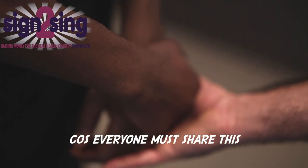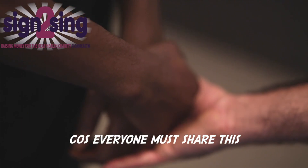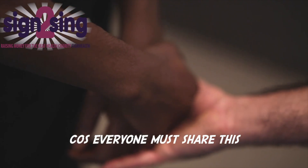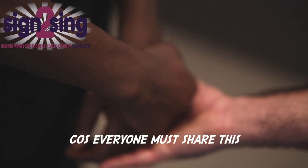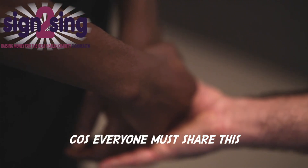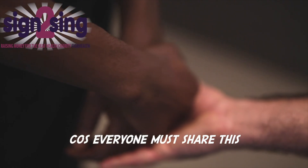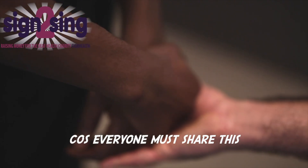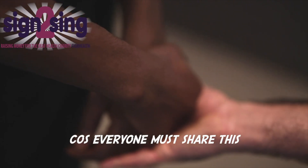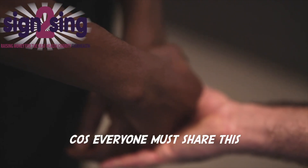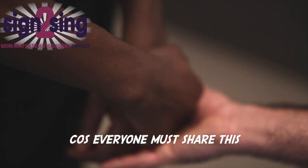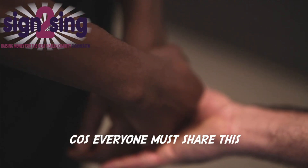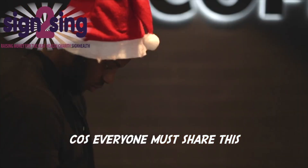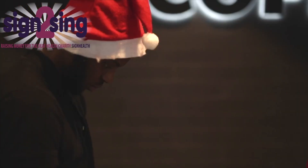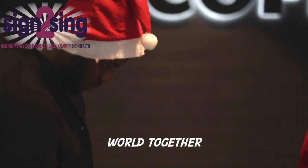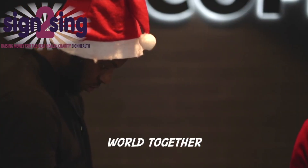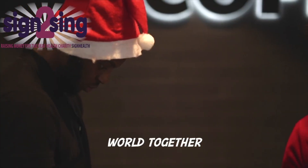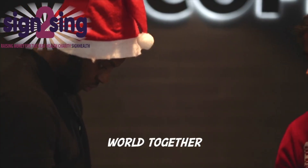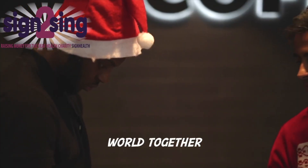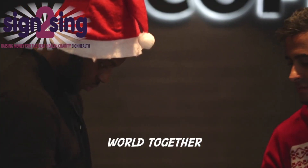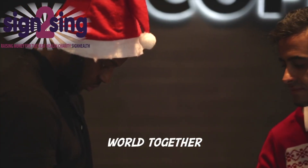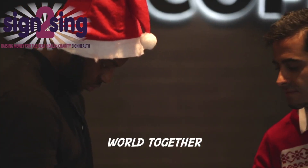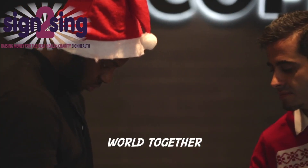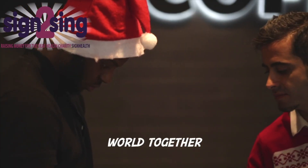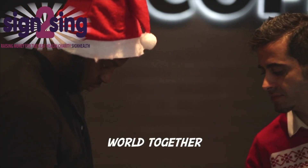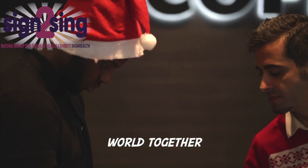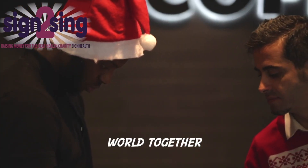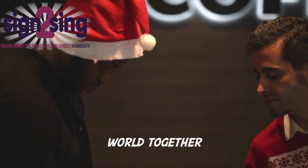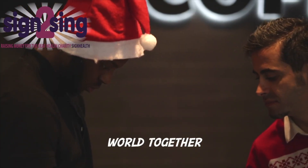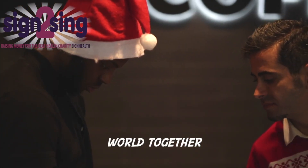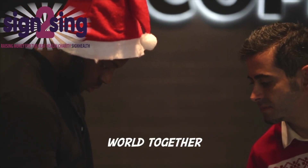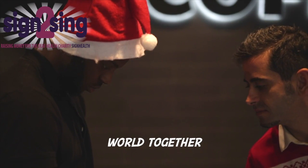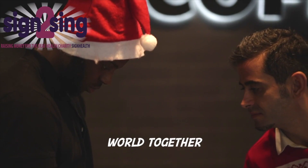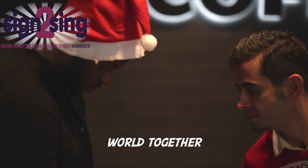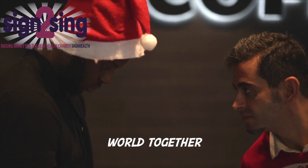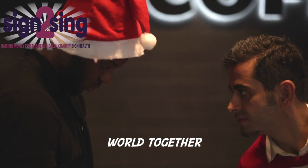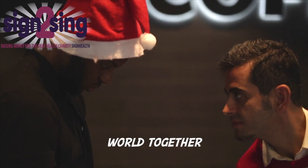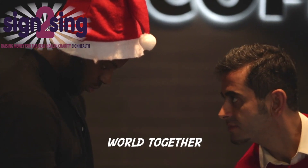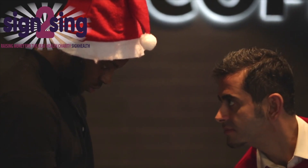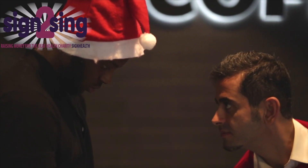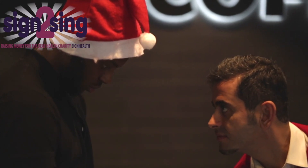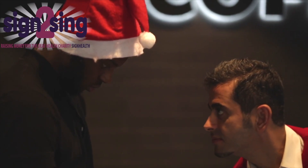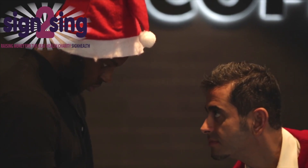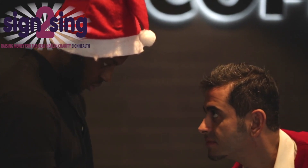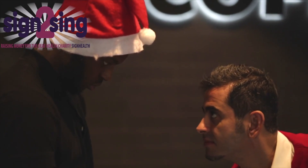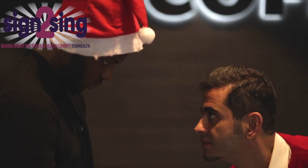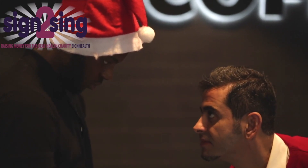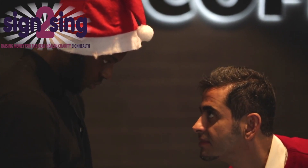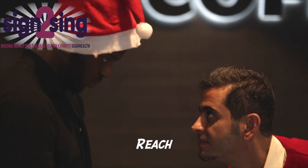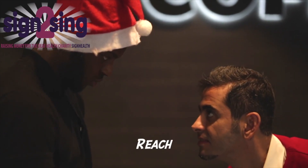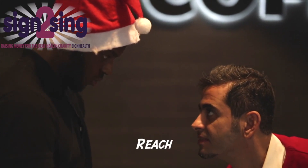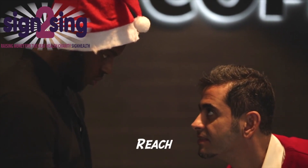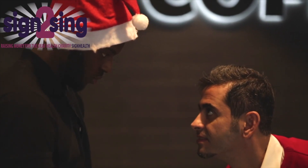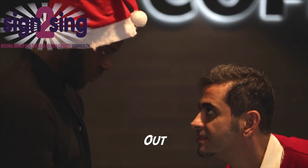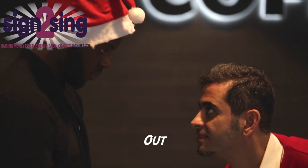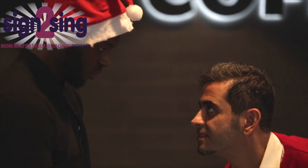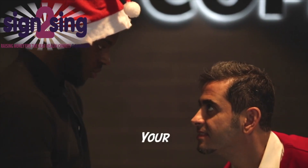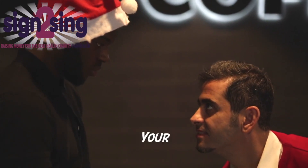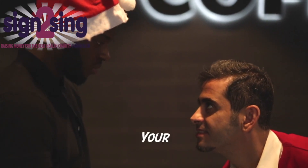what